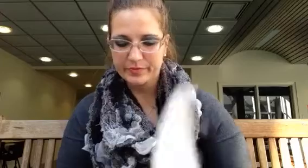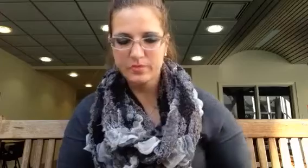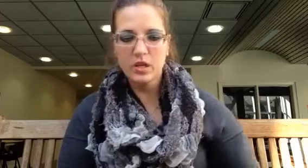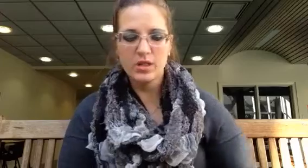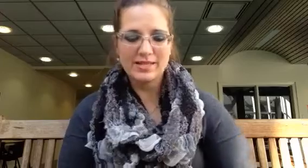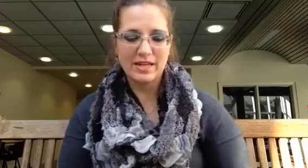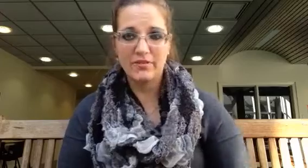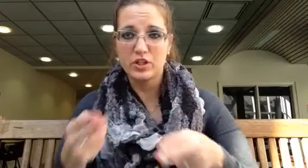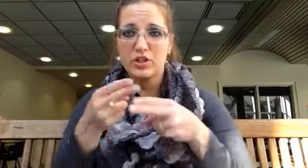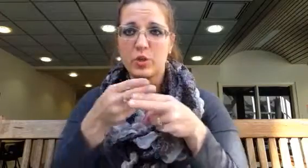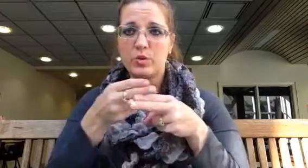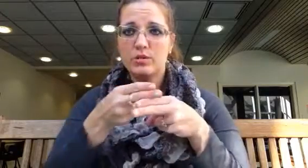The sign for soon.